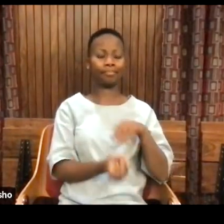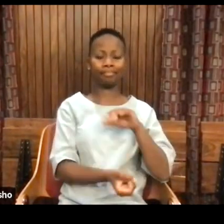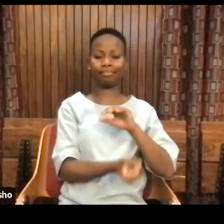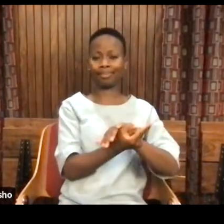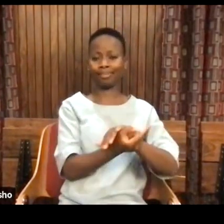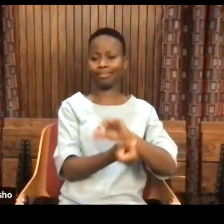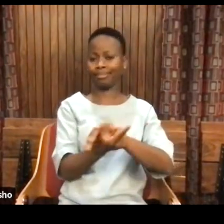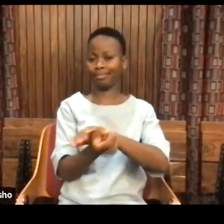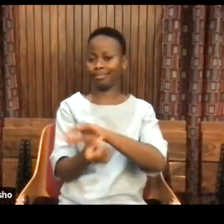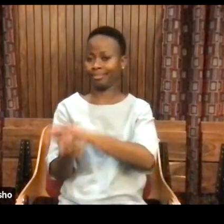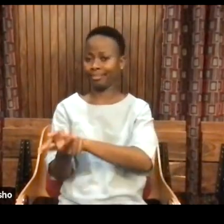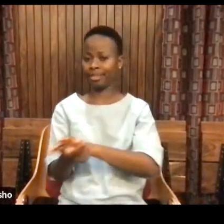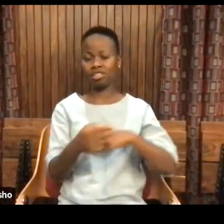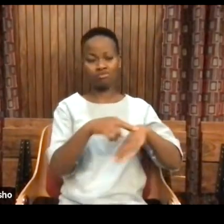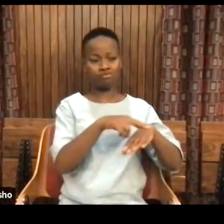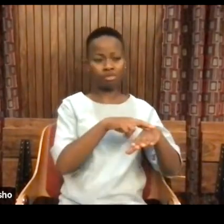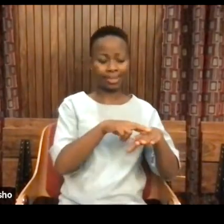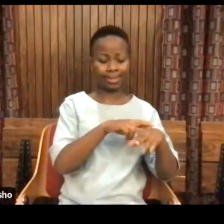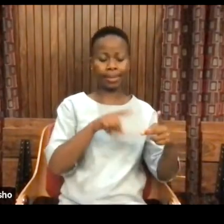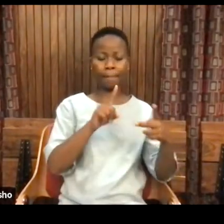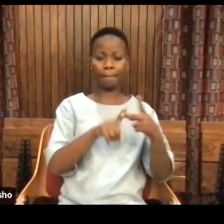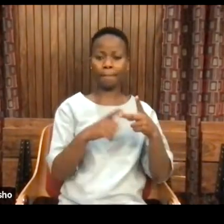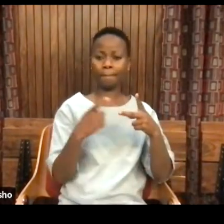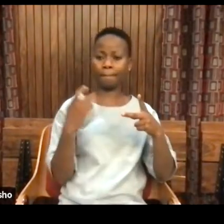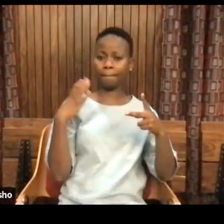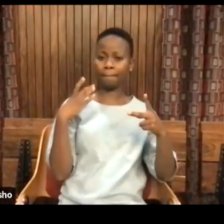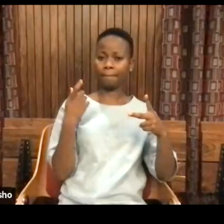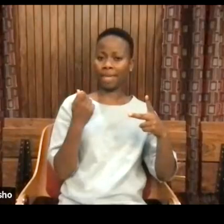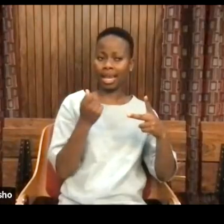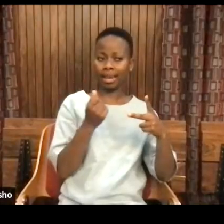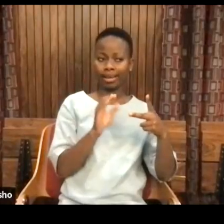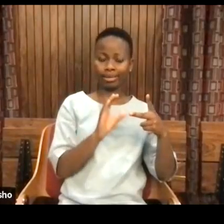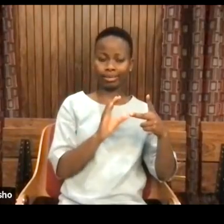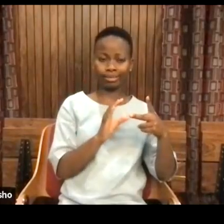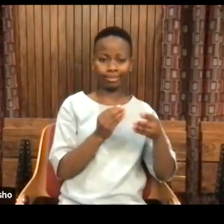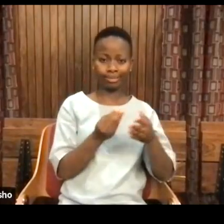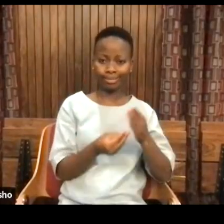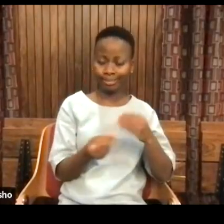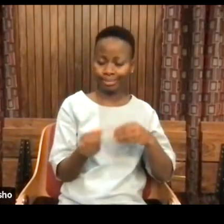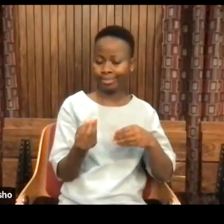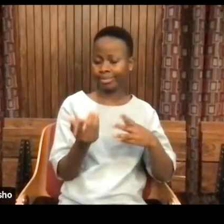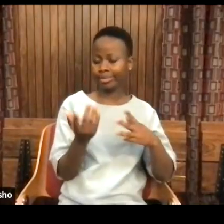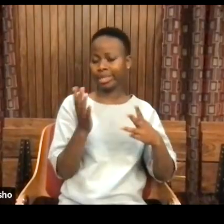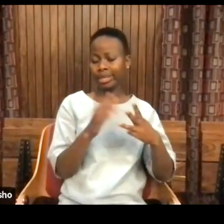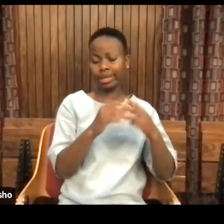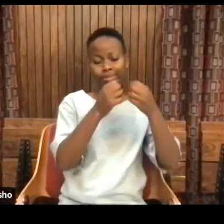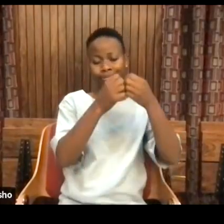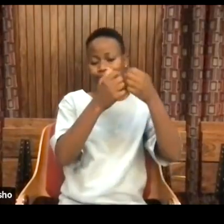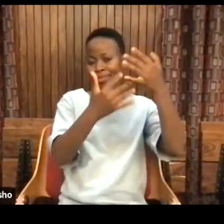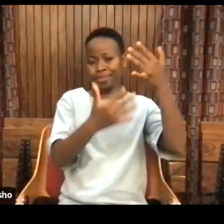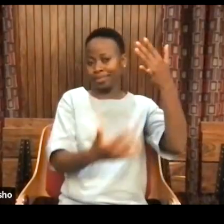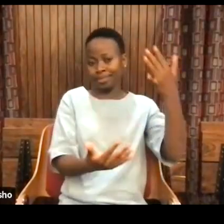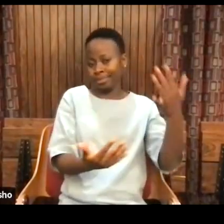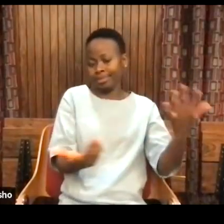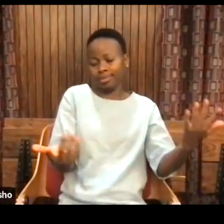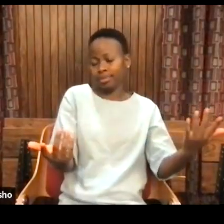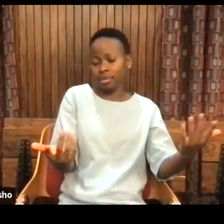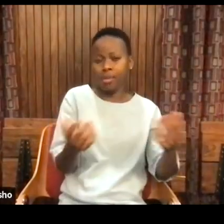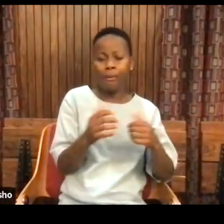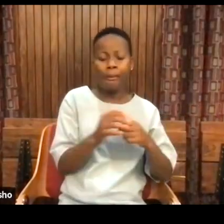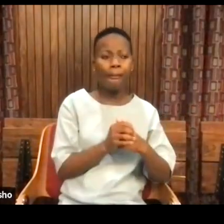whatever it is, capitalism, and all that. And history shows that